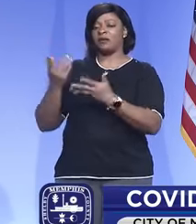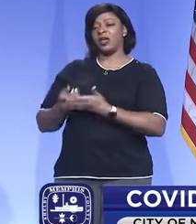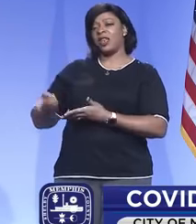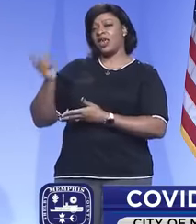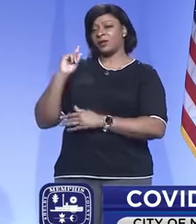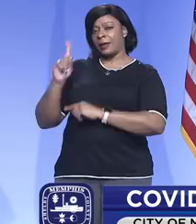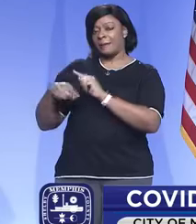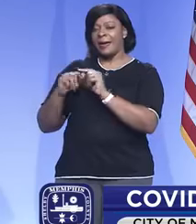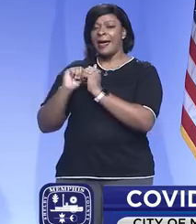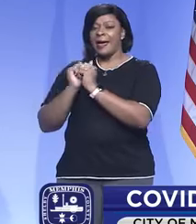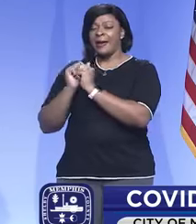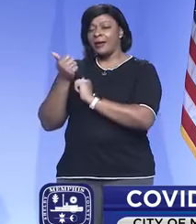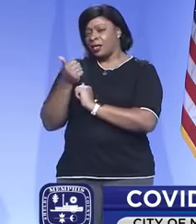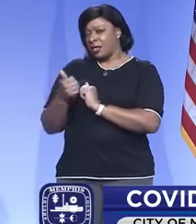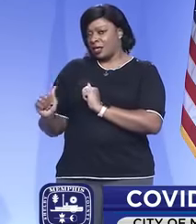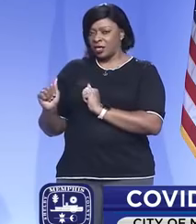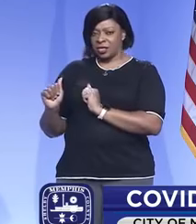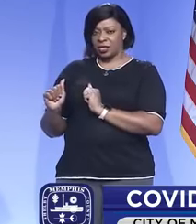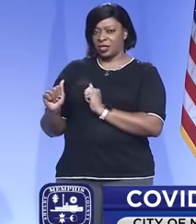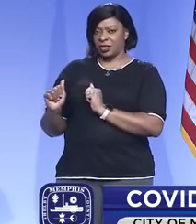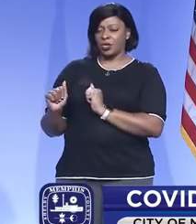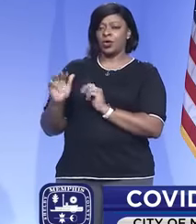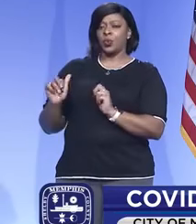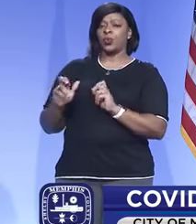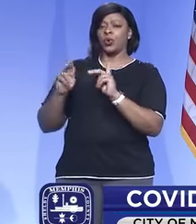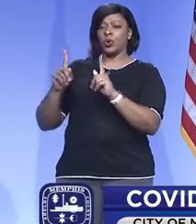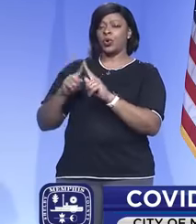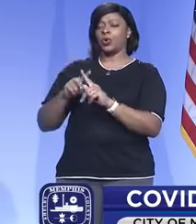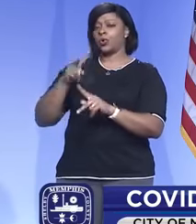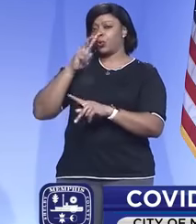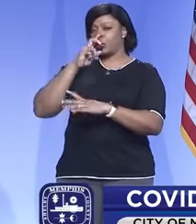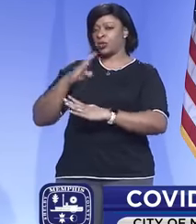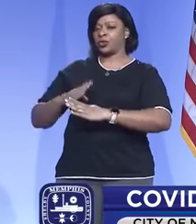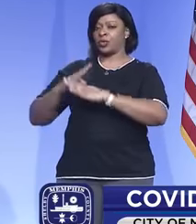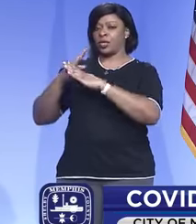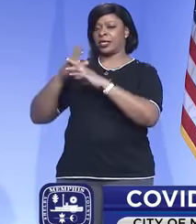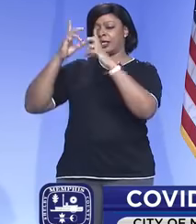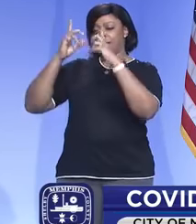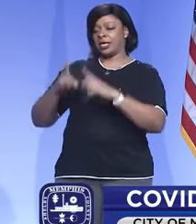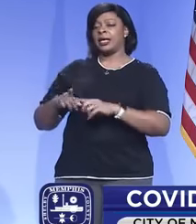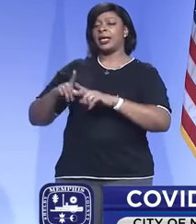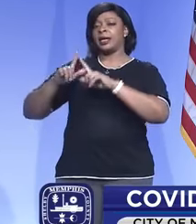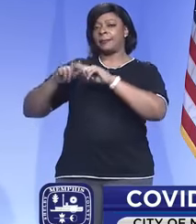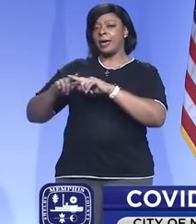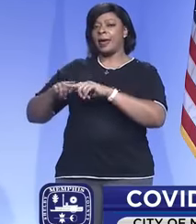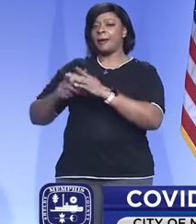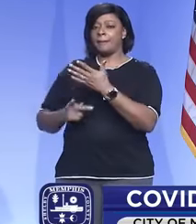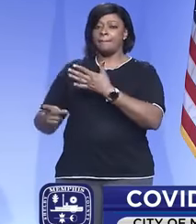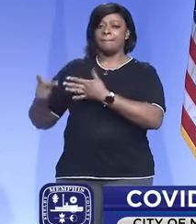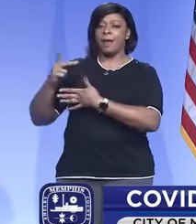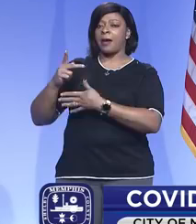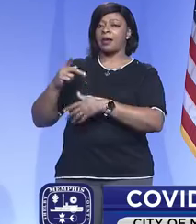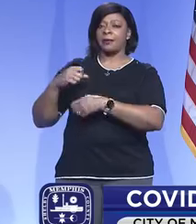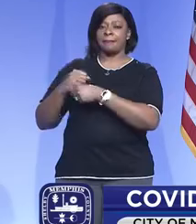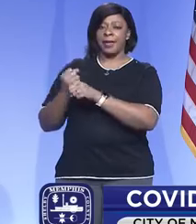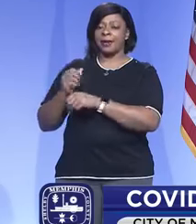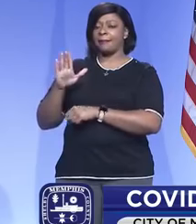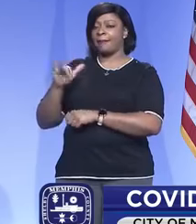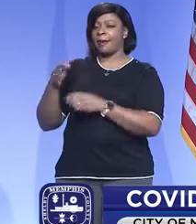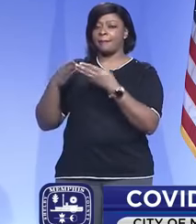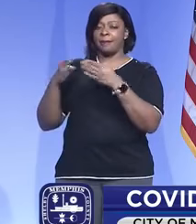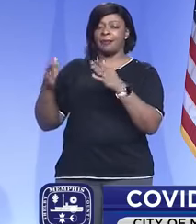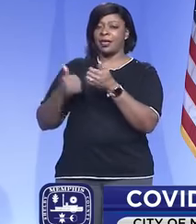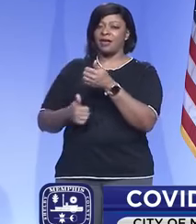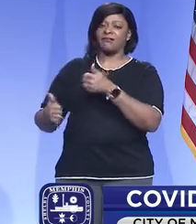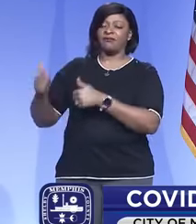about how any return to restrictions would, the decision would primarily be made by public